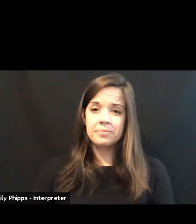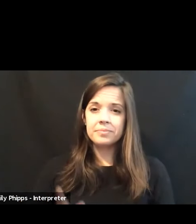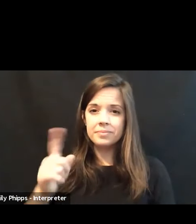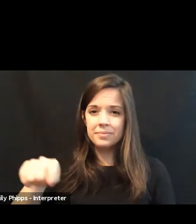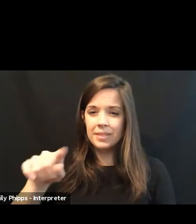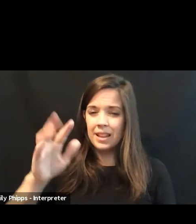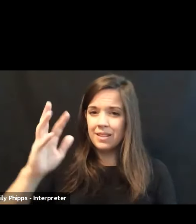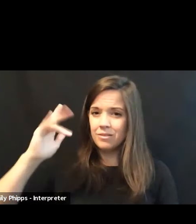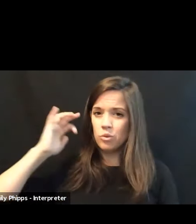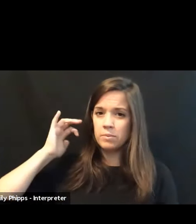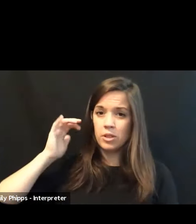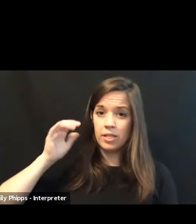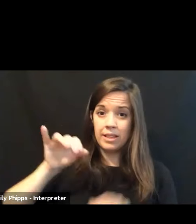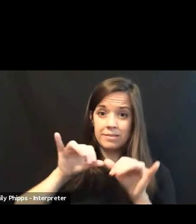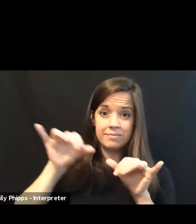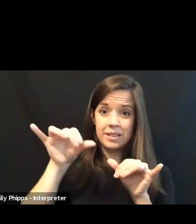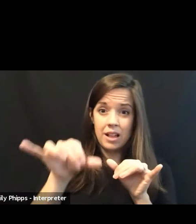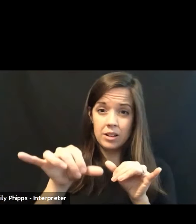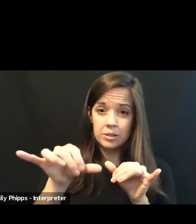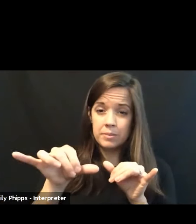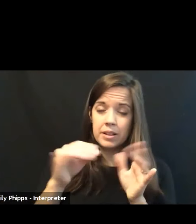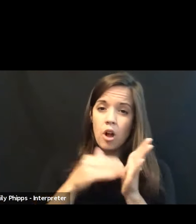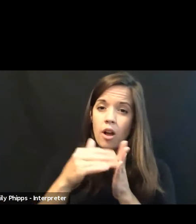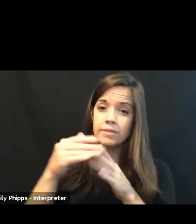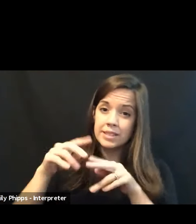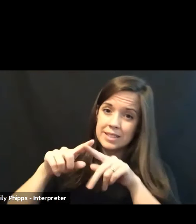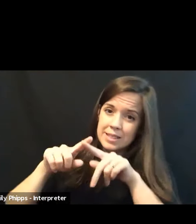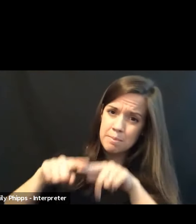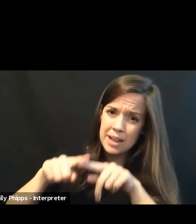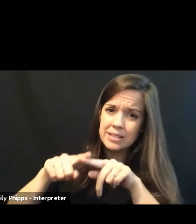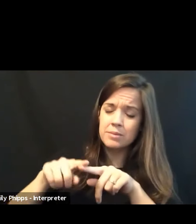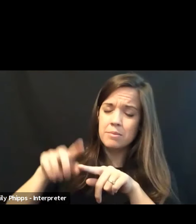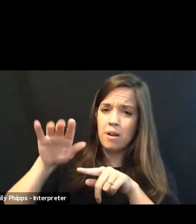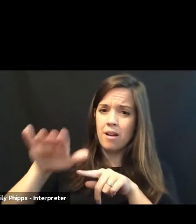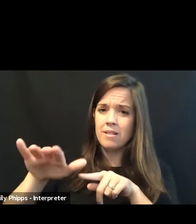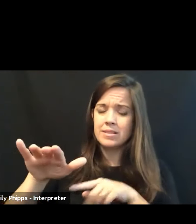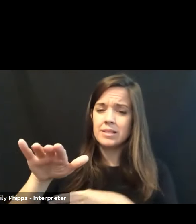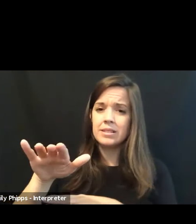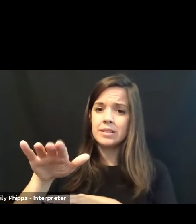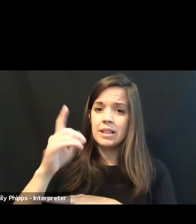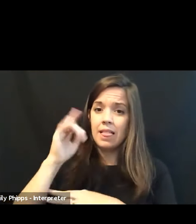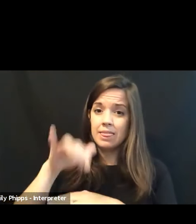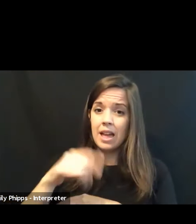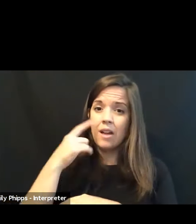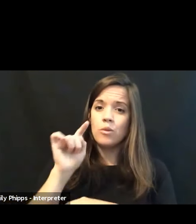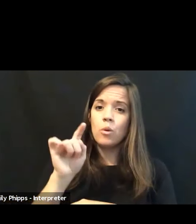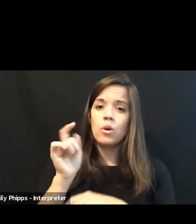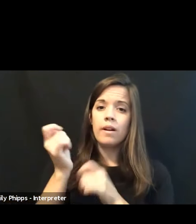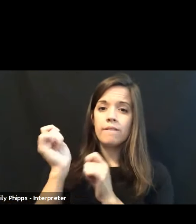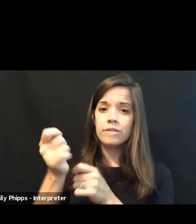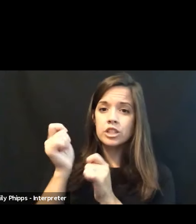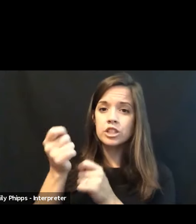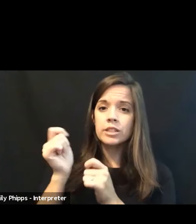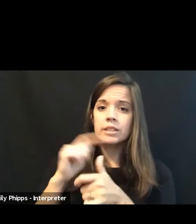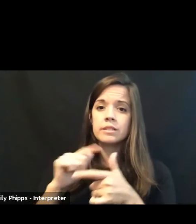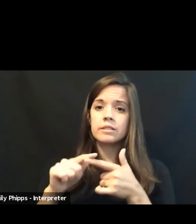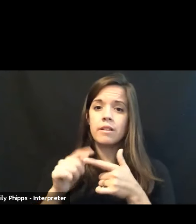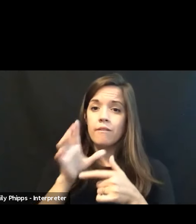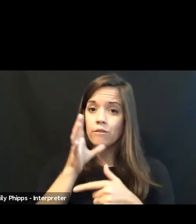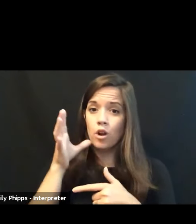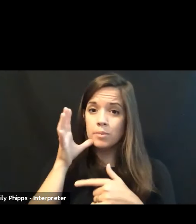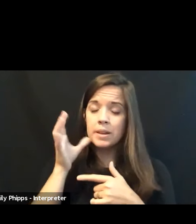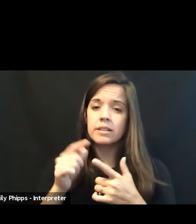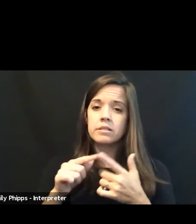occupied, that they often depended upon for fishing, farming, hunting,